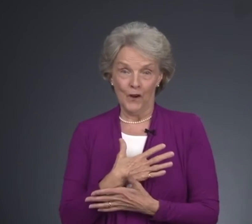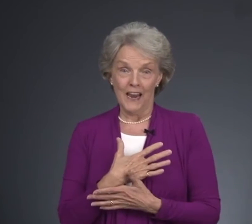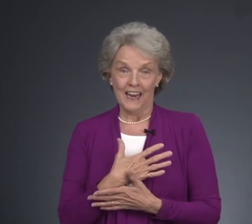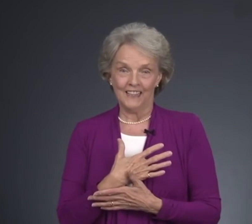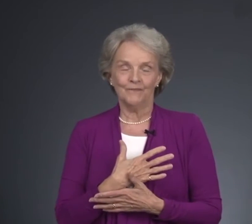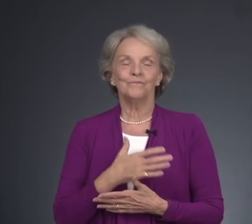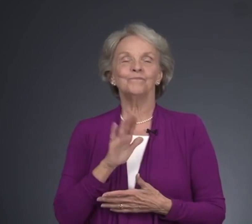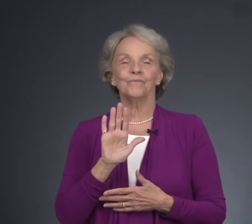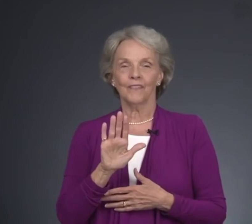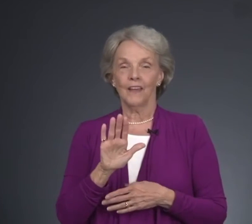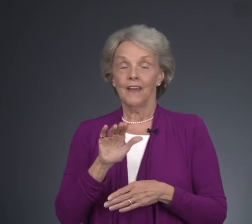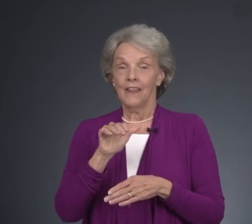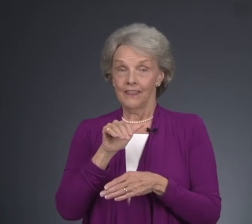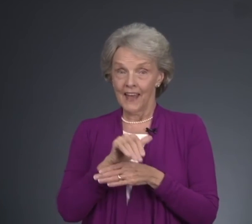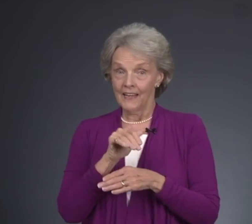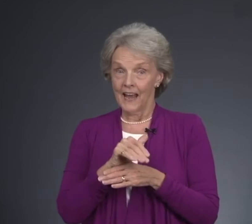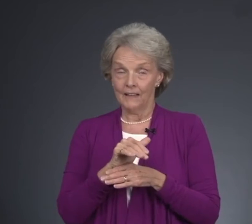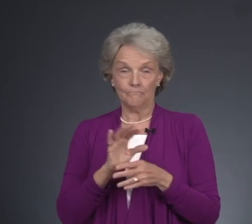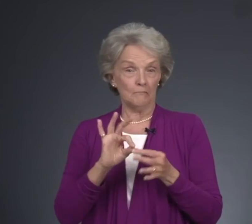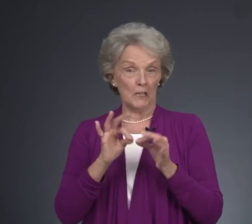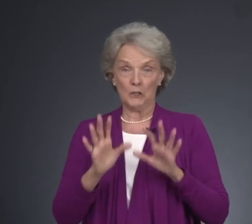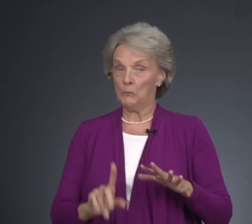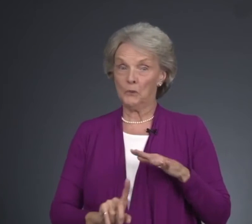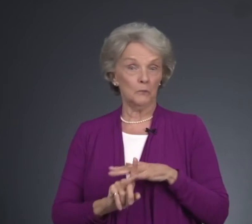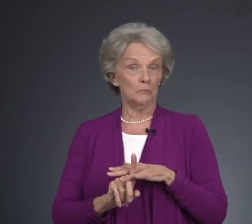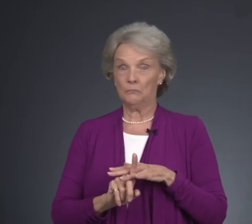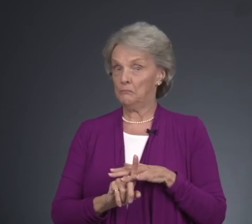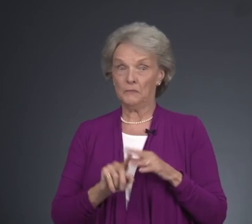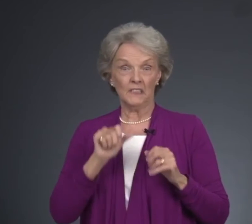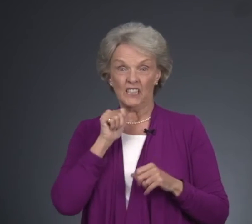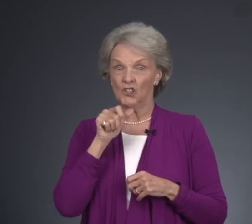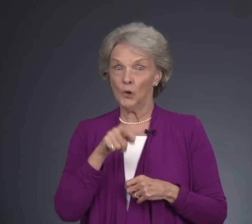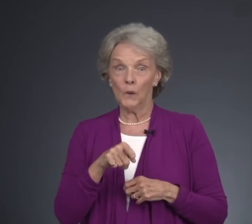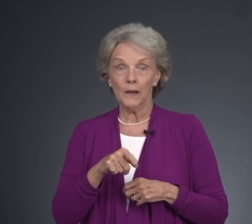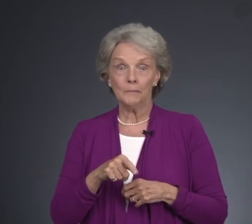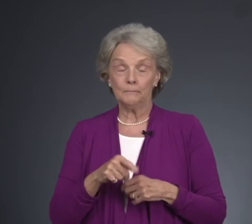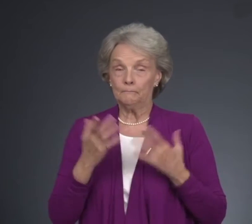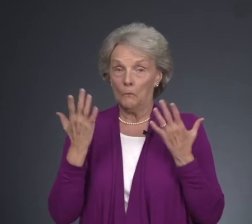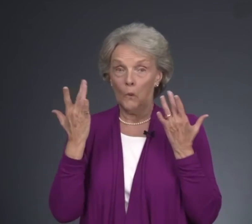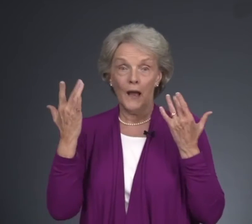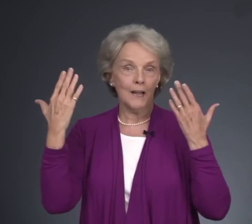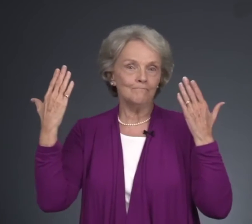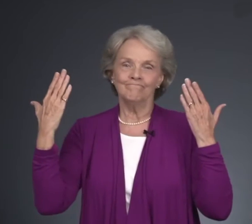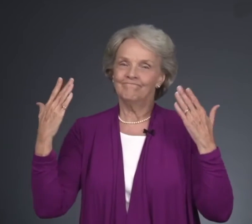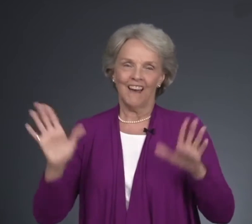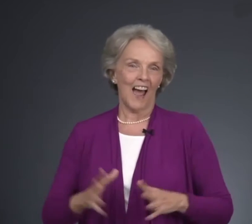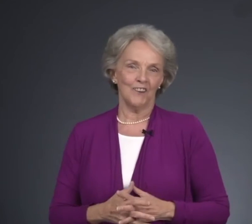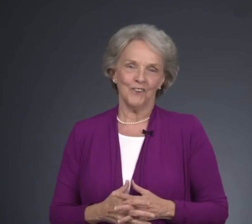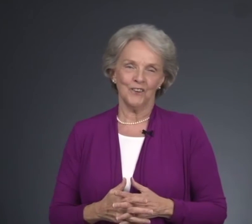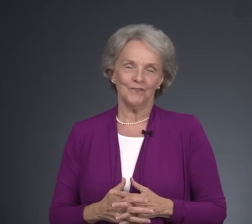afraid. That night, interpreter didn't show up. Why? I don't know.